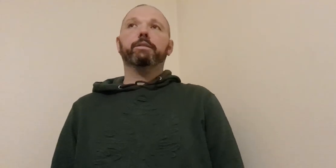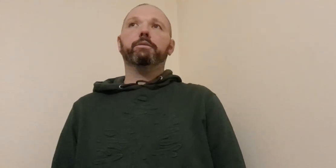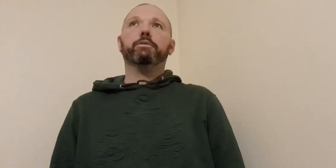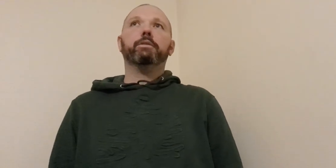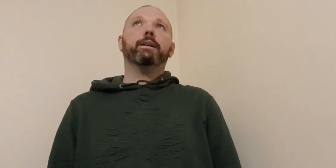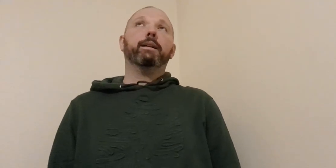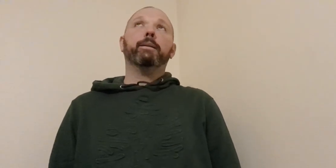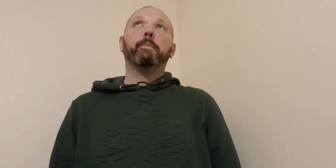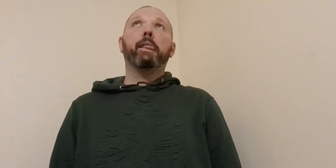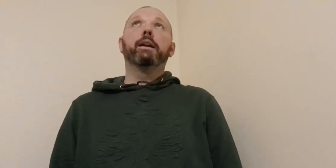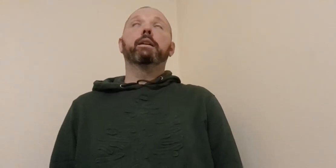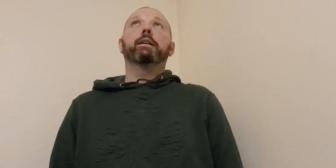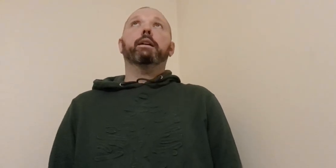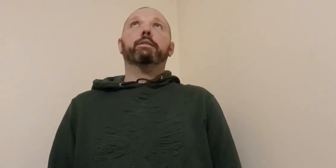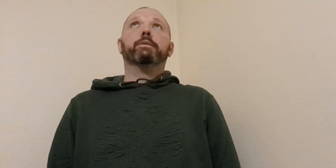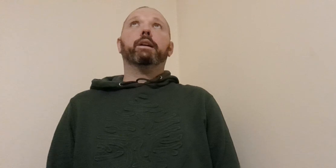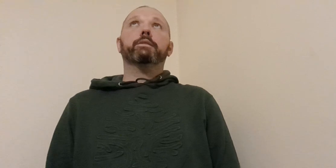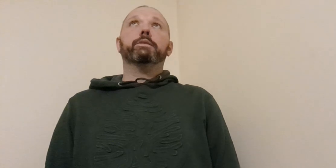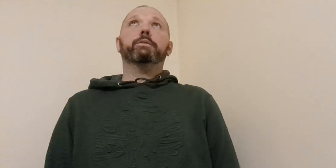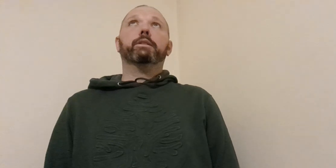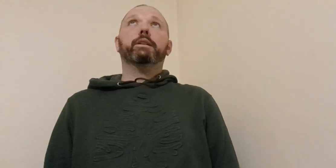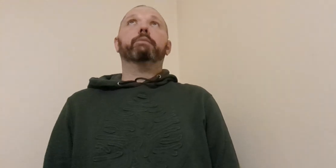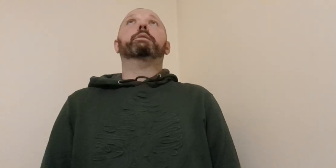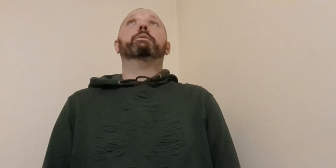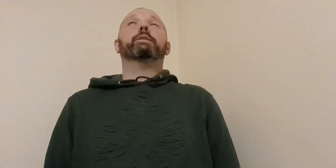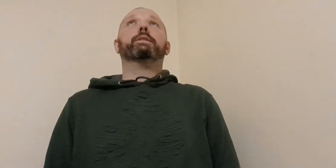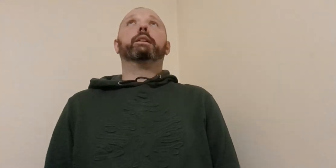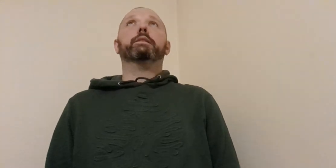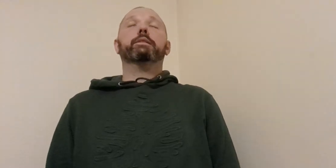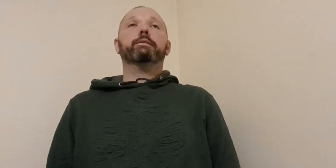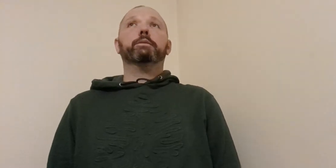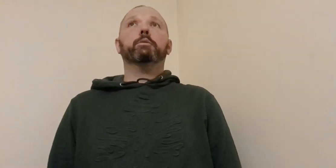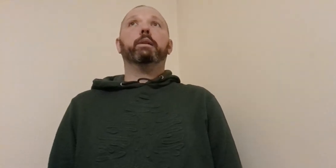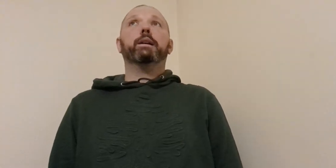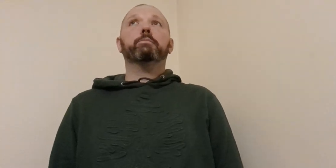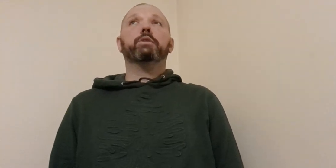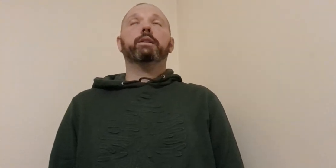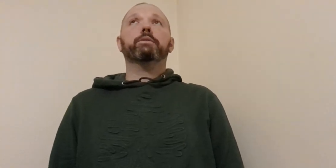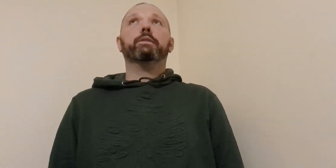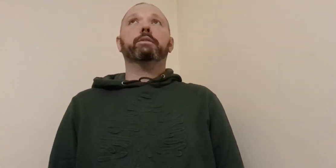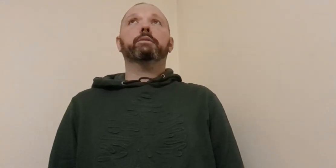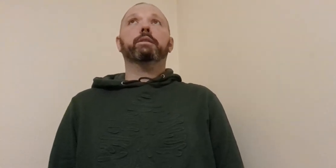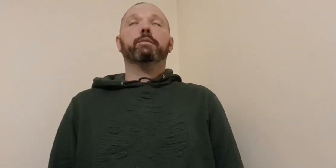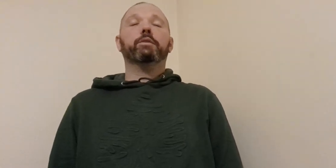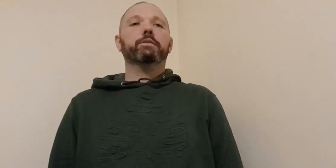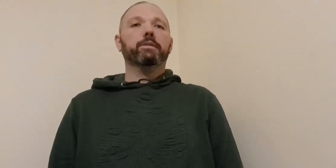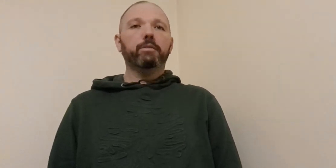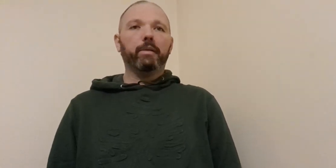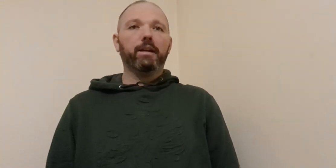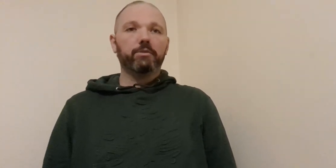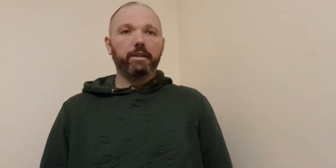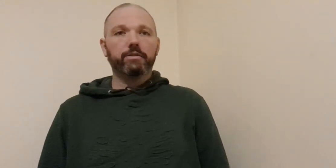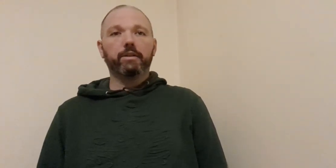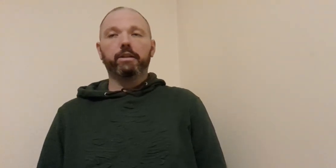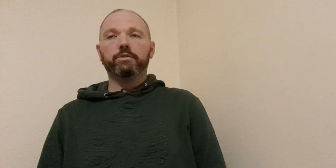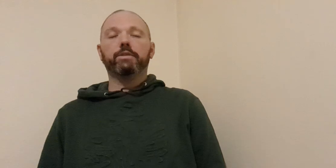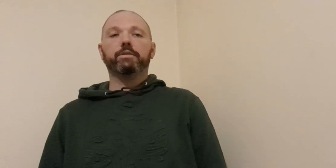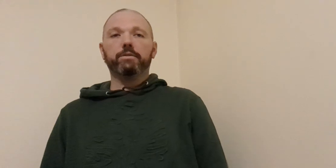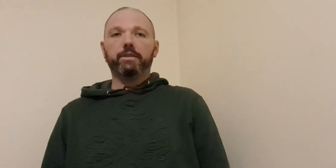regards to the kind of like the second let's go palm change and the first let's palm change and kind of just discussing